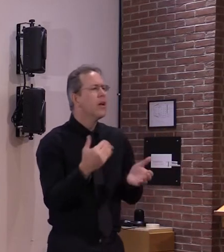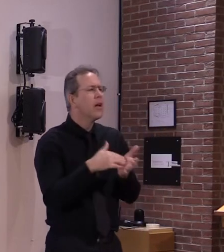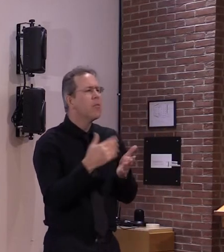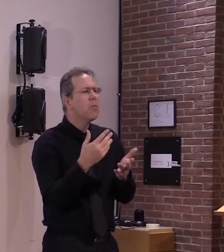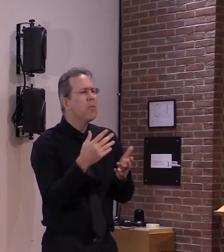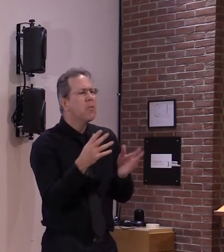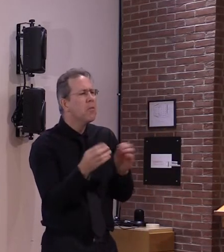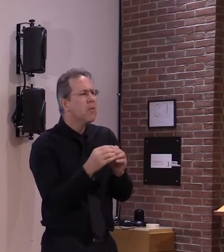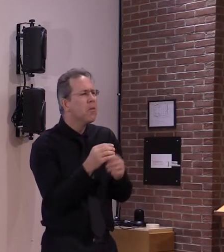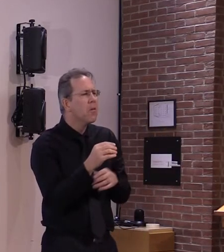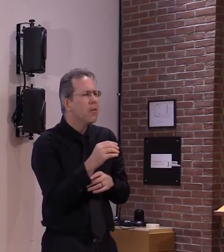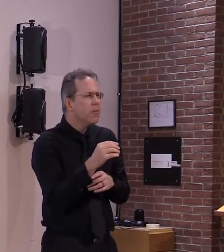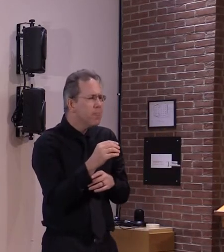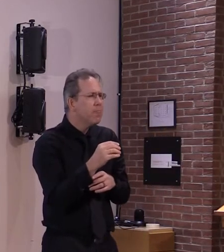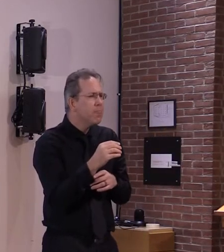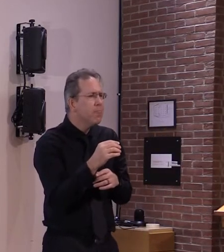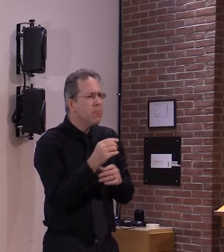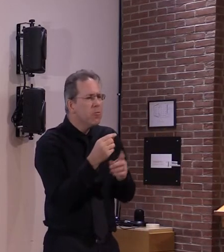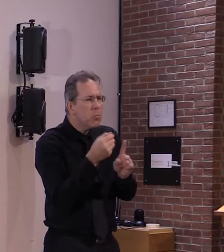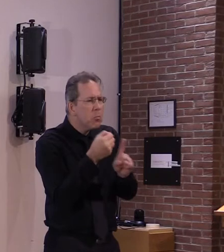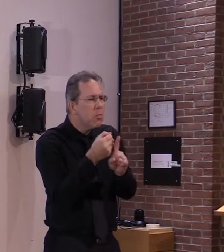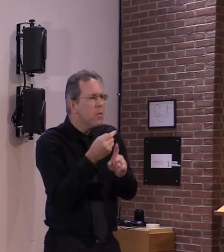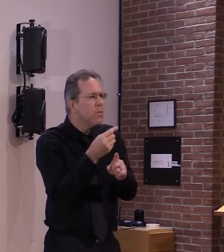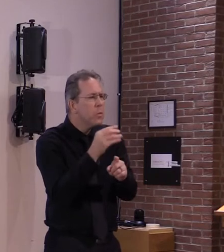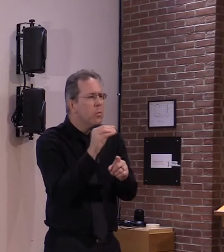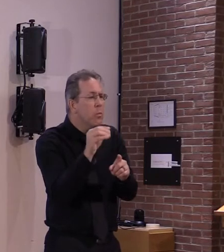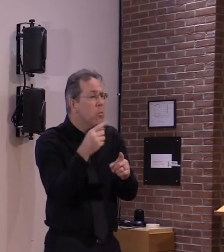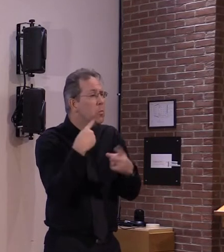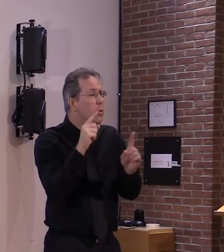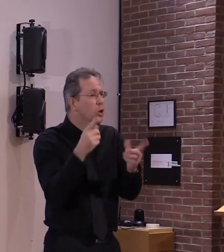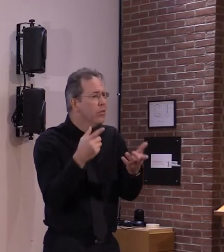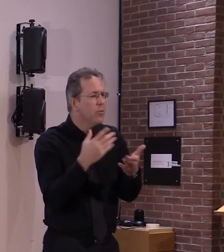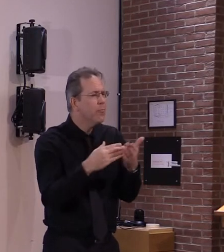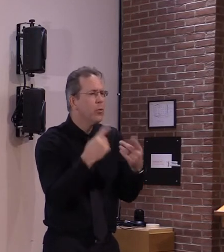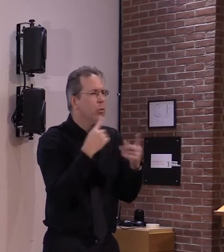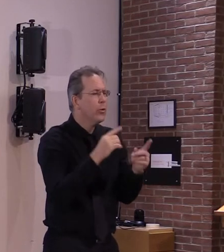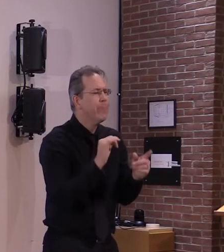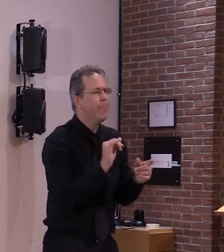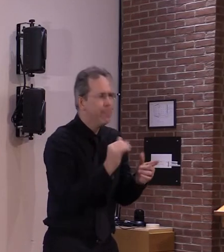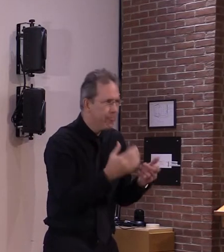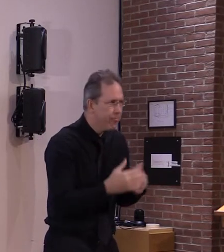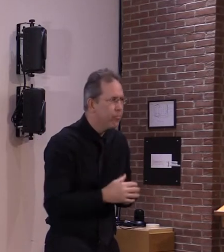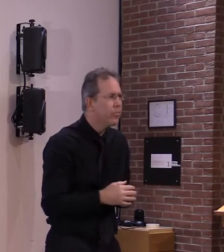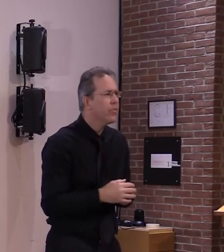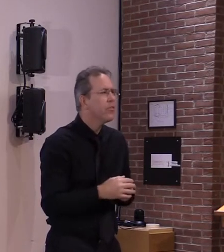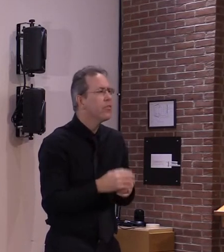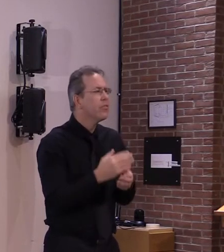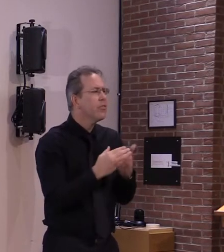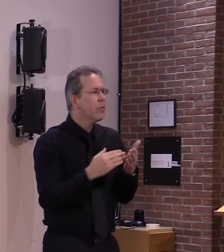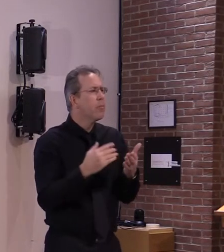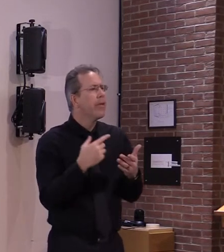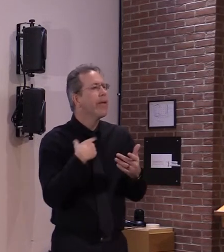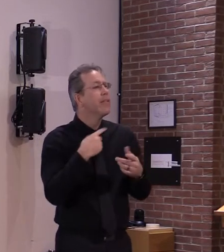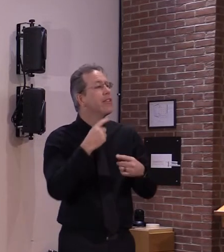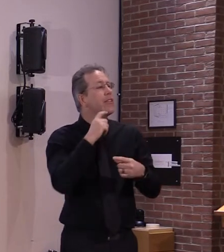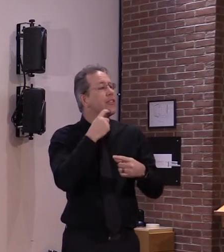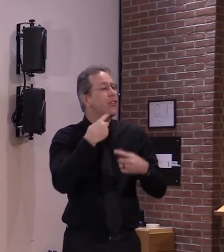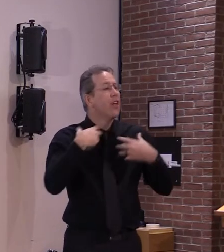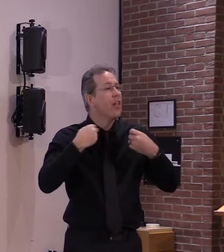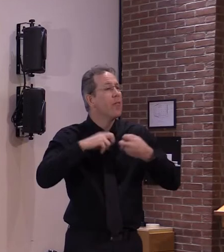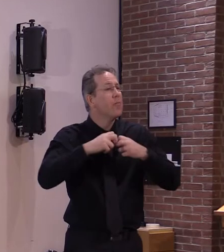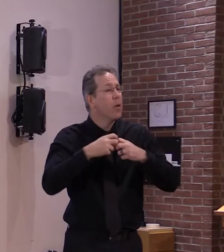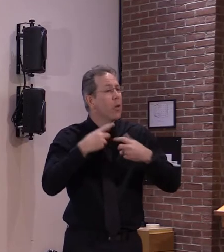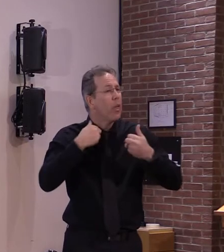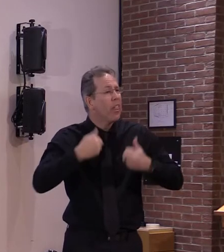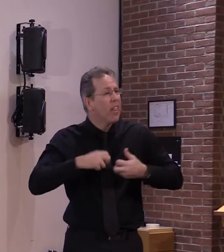in so if somebody has a certain chronic medical condition or what have you it may not be able to tell from what's out